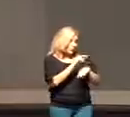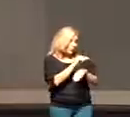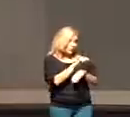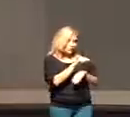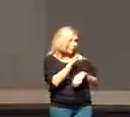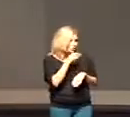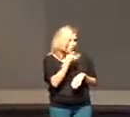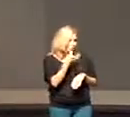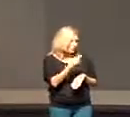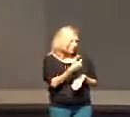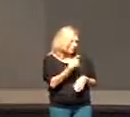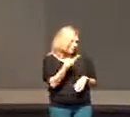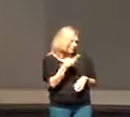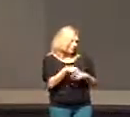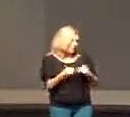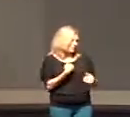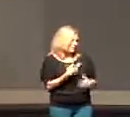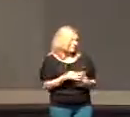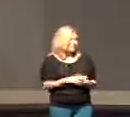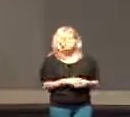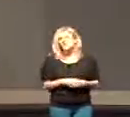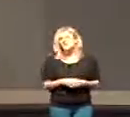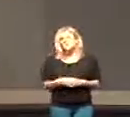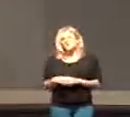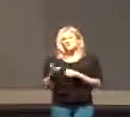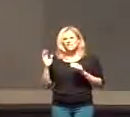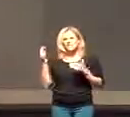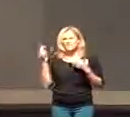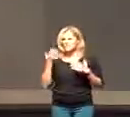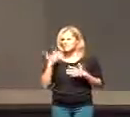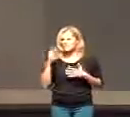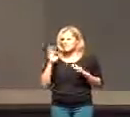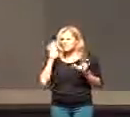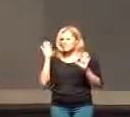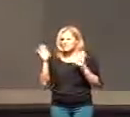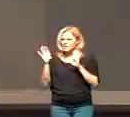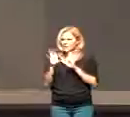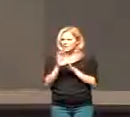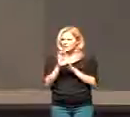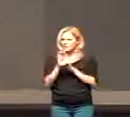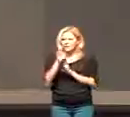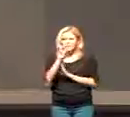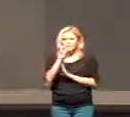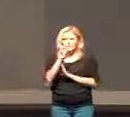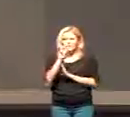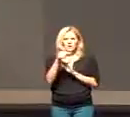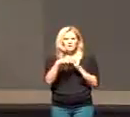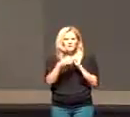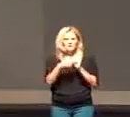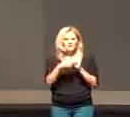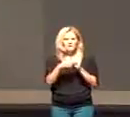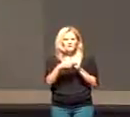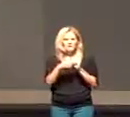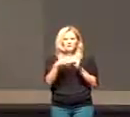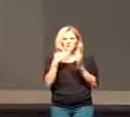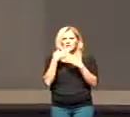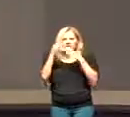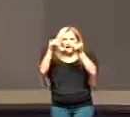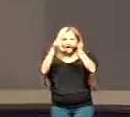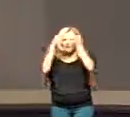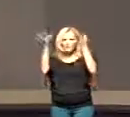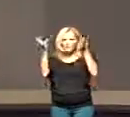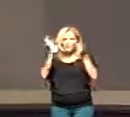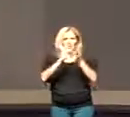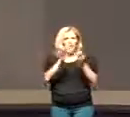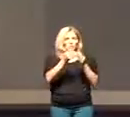tell anyone about him. This is an amazing picture that Mark presents in the gospel. The story